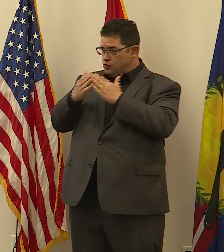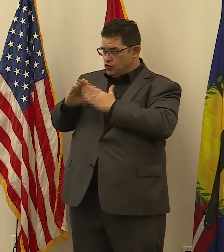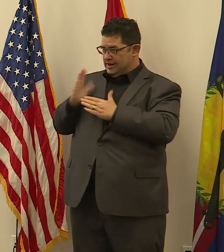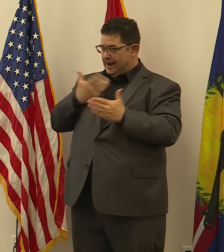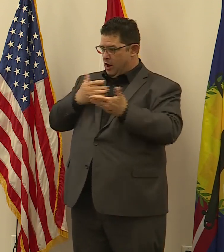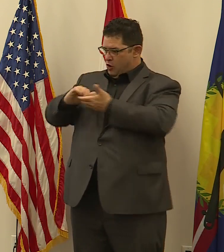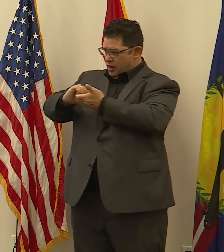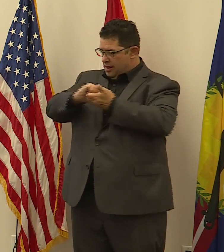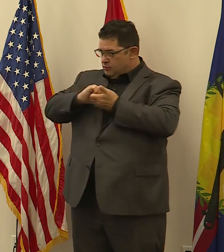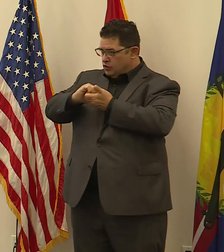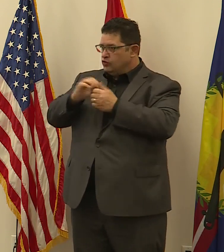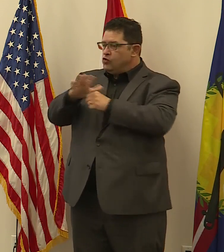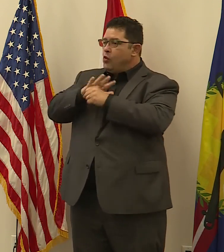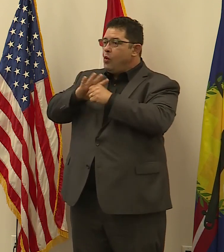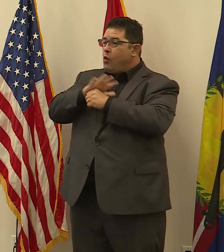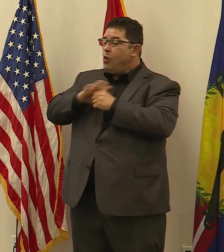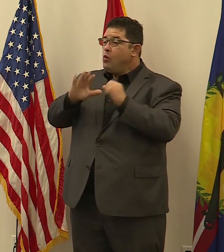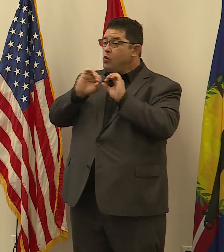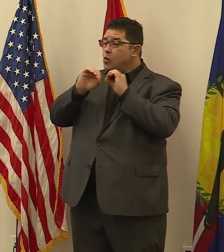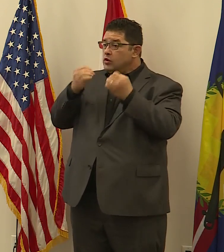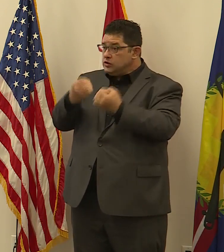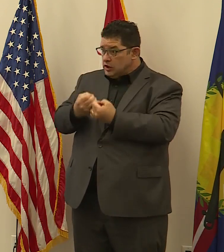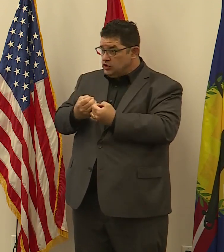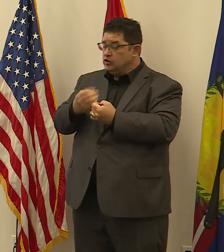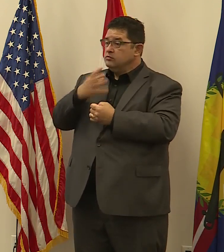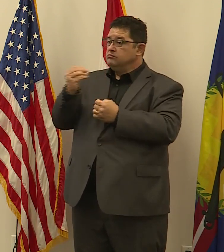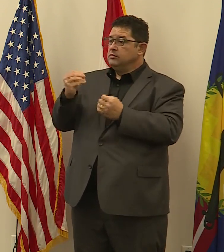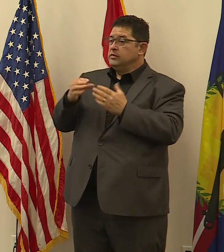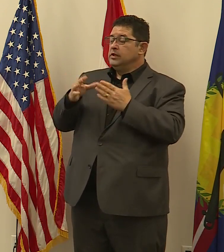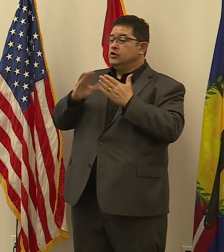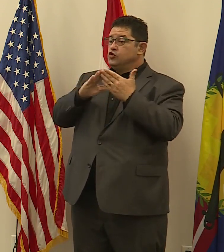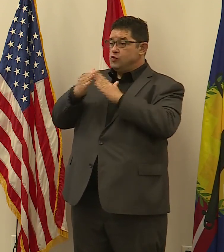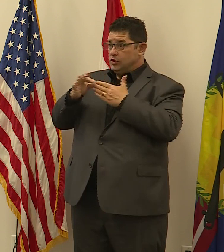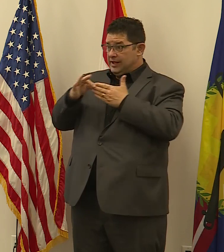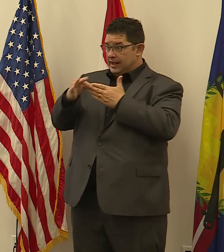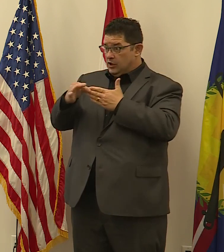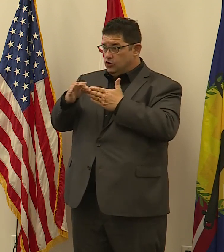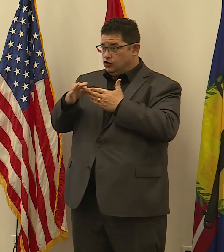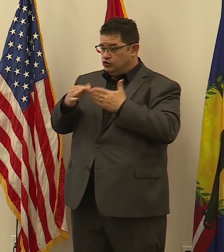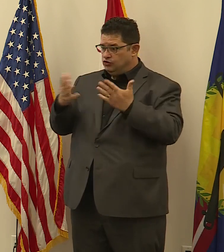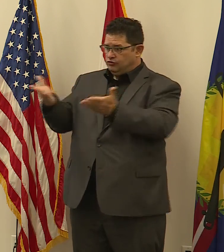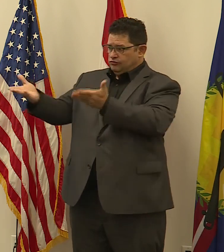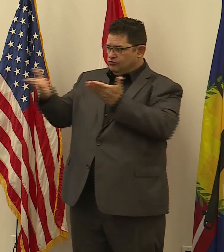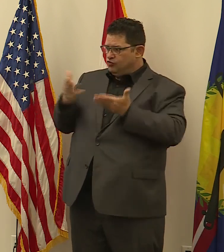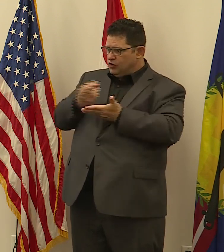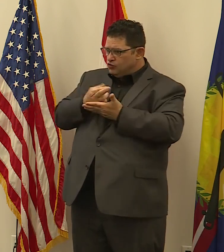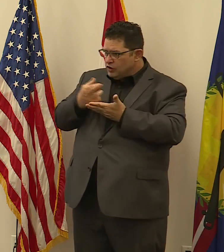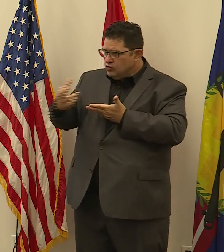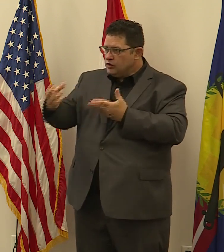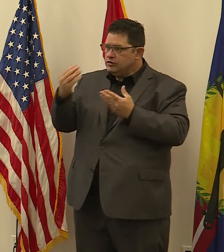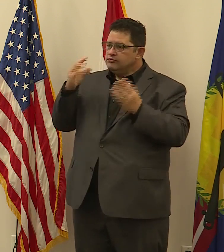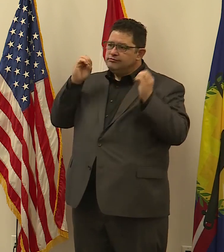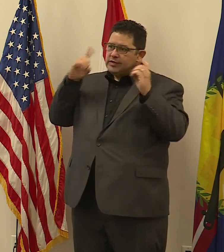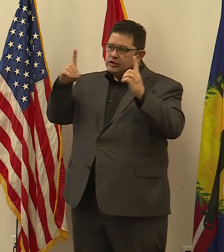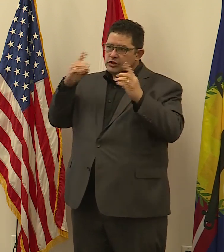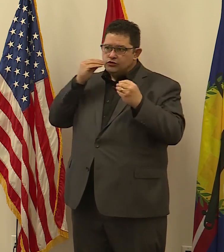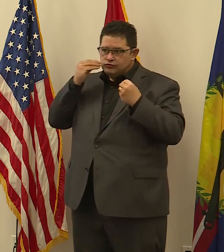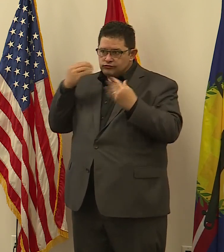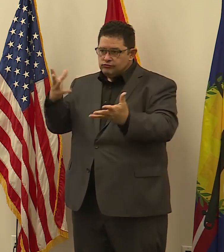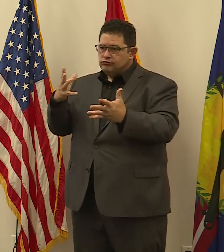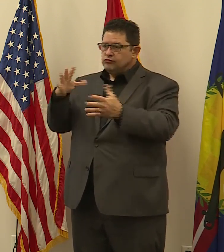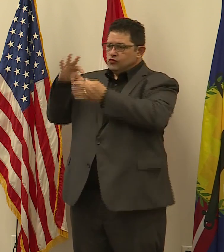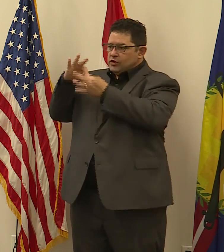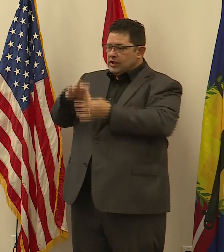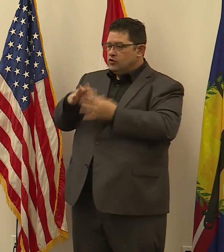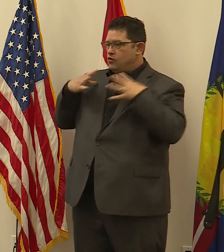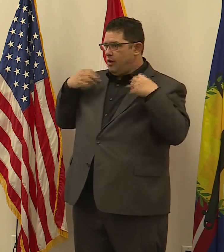with local organizations, agencies, and community leaders has allowed us to bring resources, educational information related to health